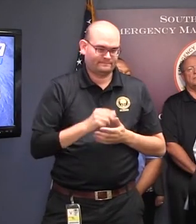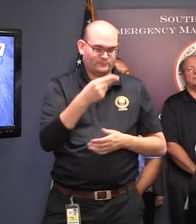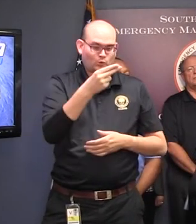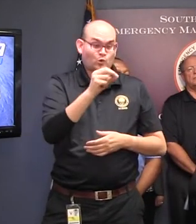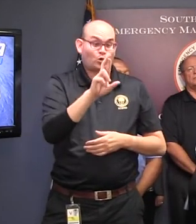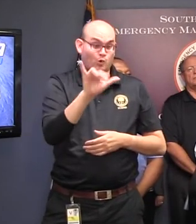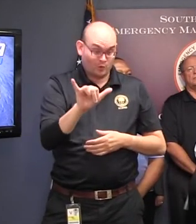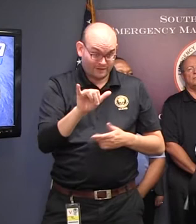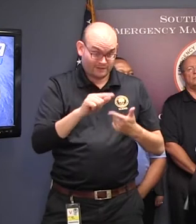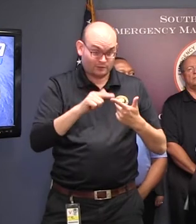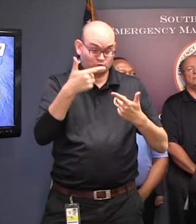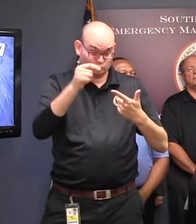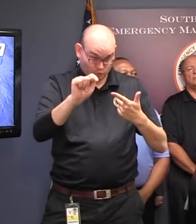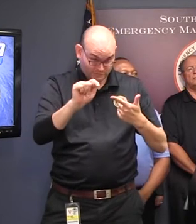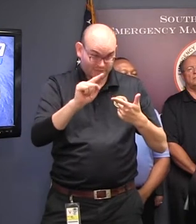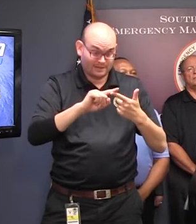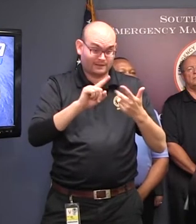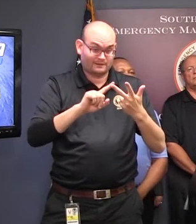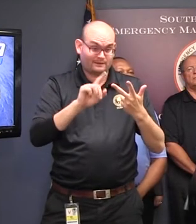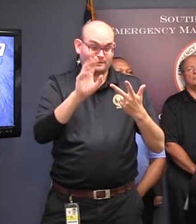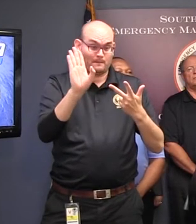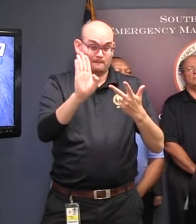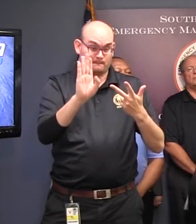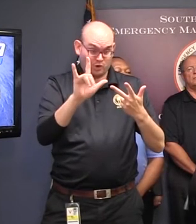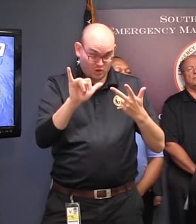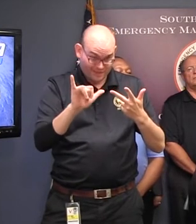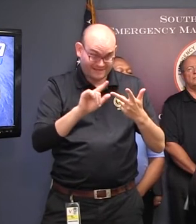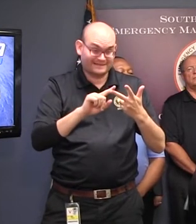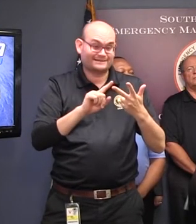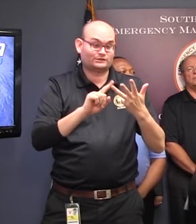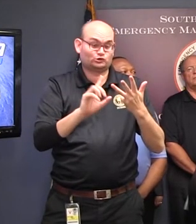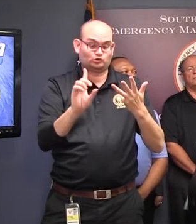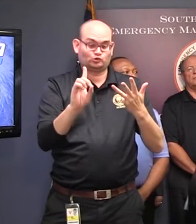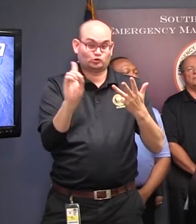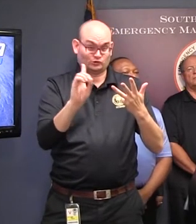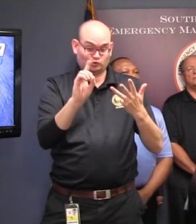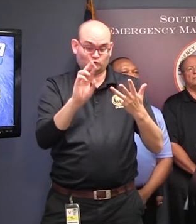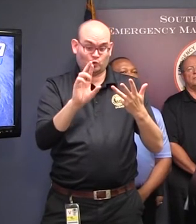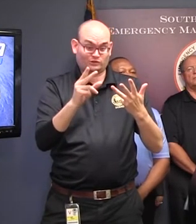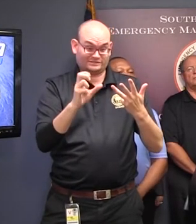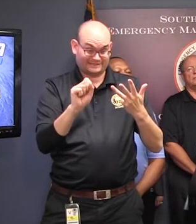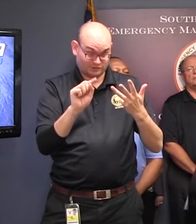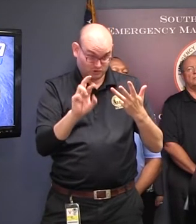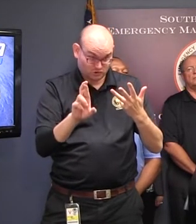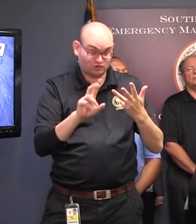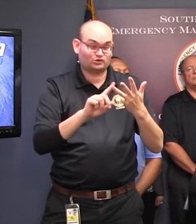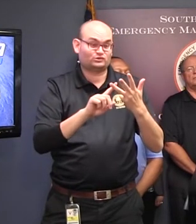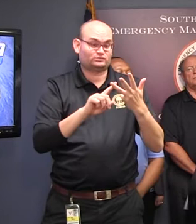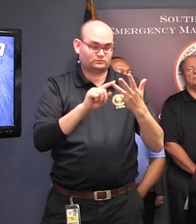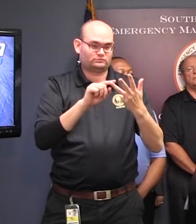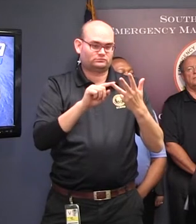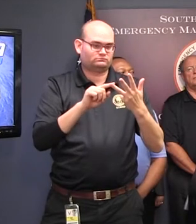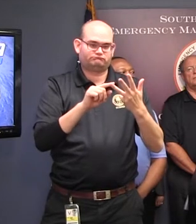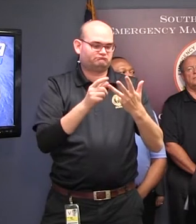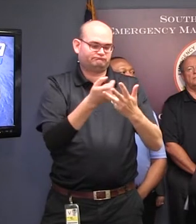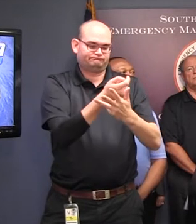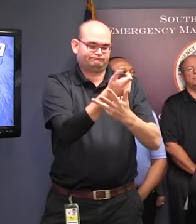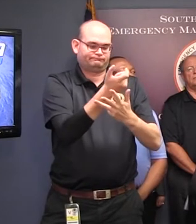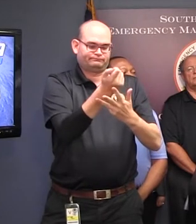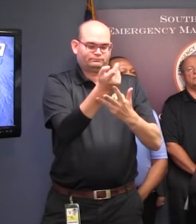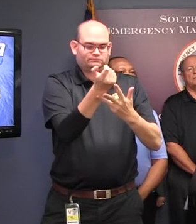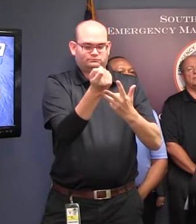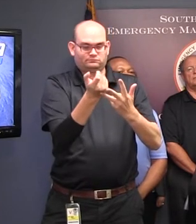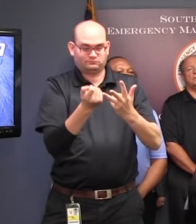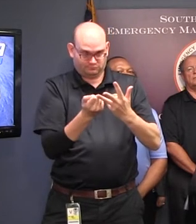Georgetown, Berkeley, Charleston, and Dorchester. Again, it is rescinded as to the health care facilities in Horee,